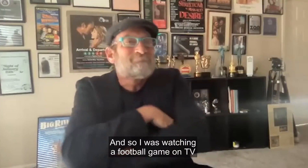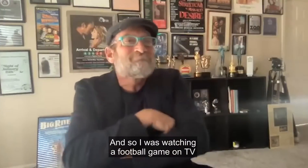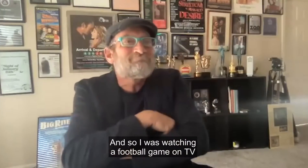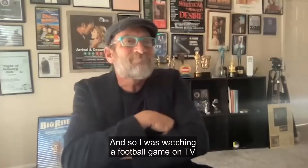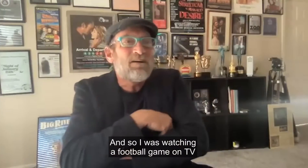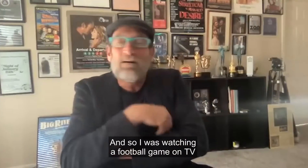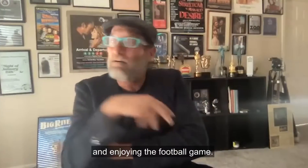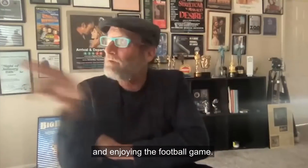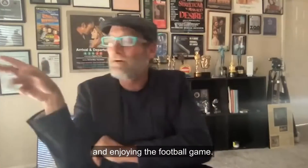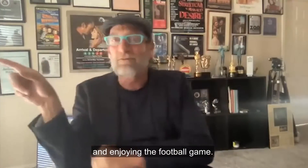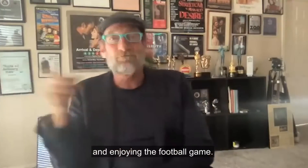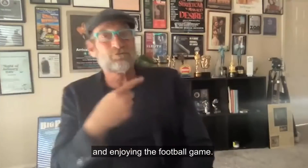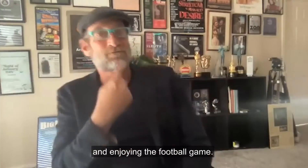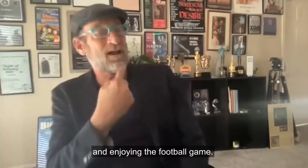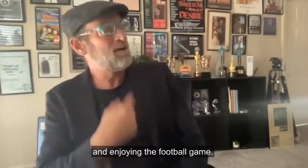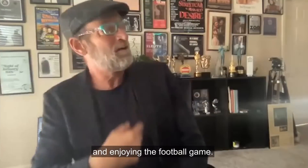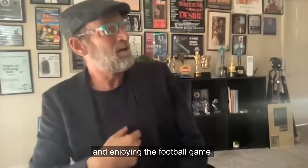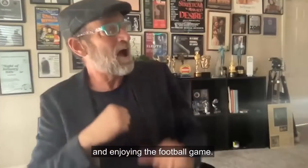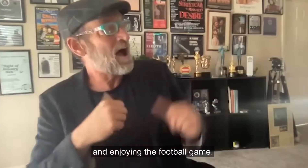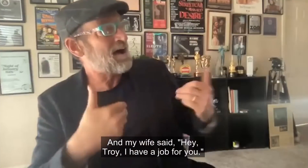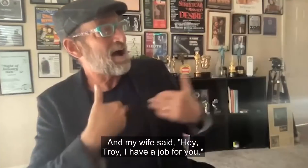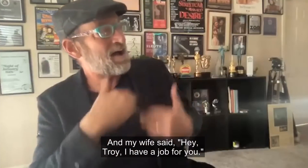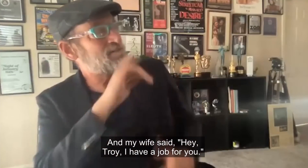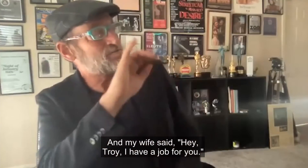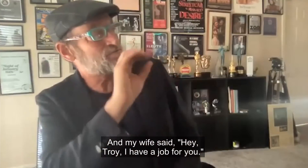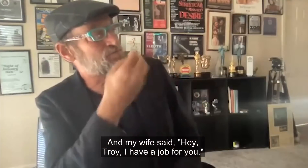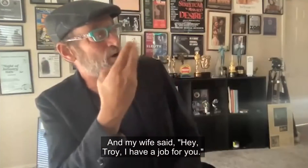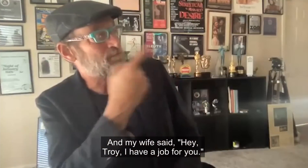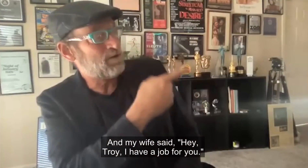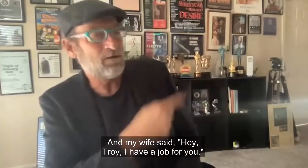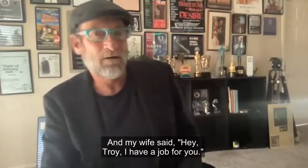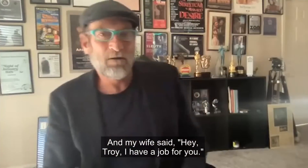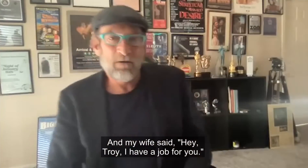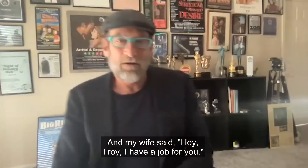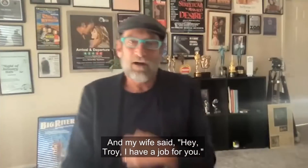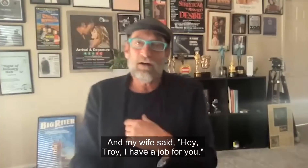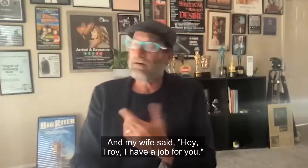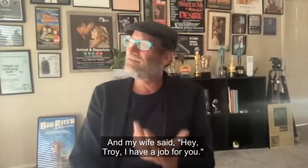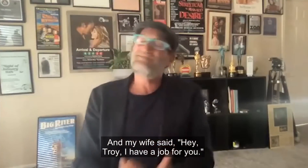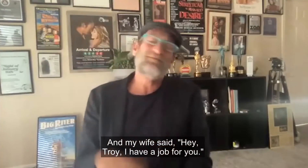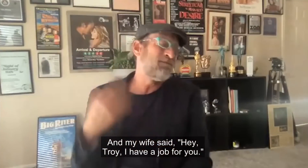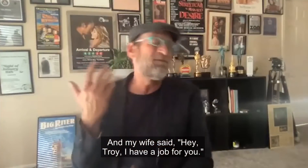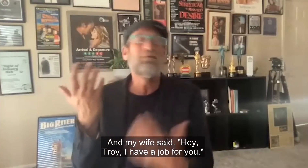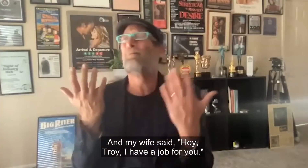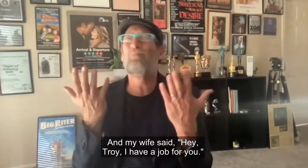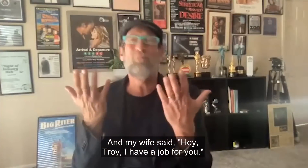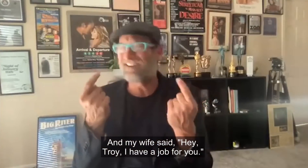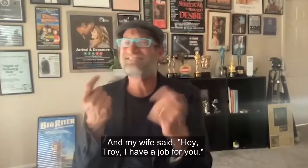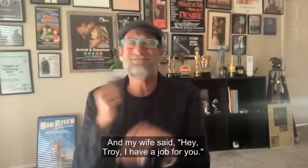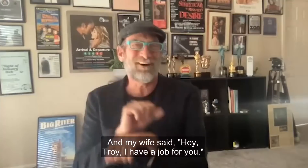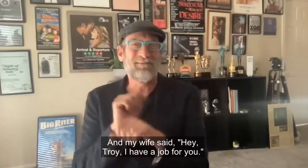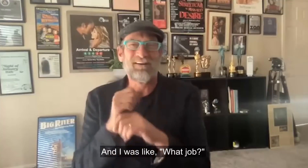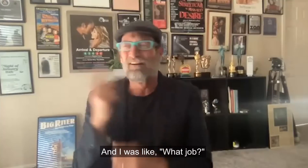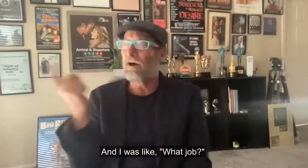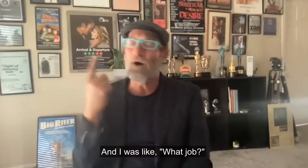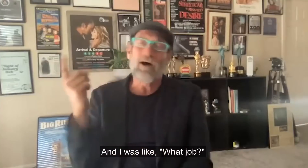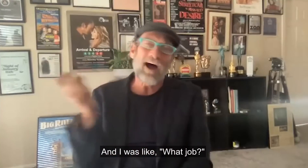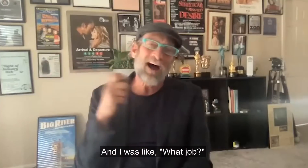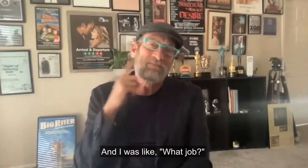TV and enjoying the football game. And my wife said, hey, Troy, I have a job for you. And I was like, what job?